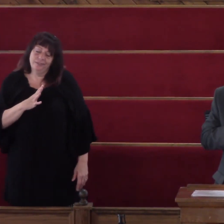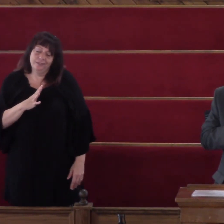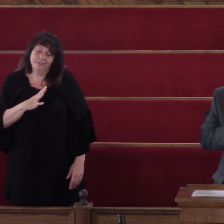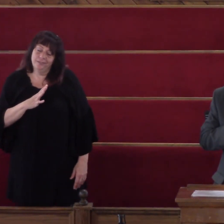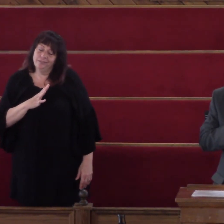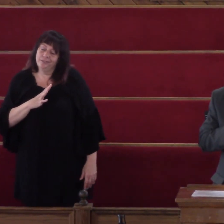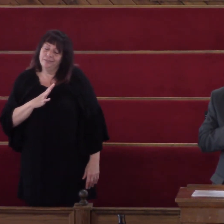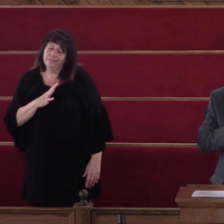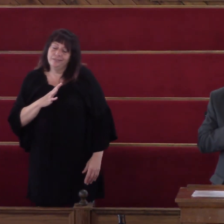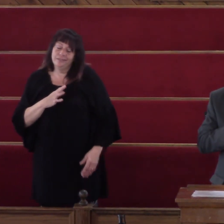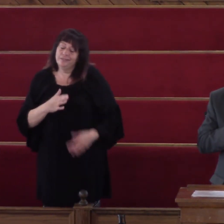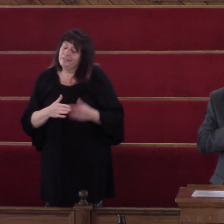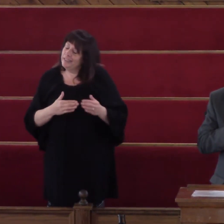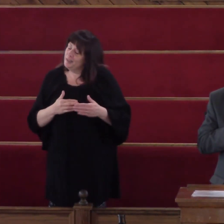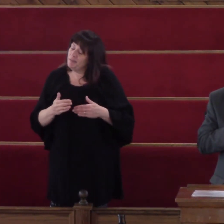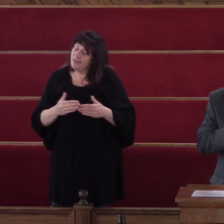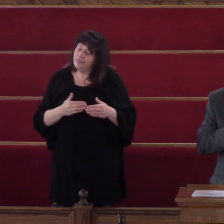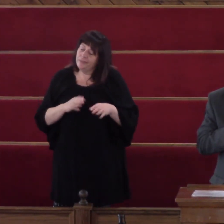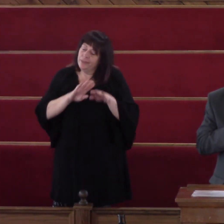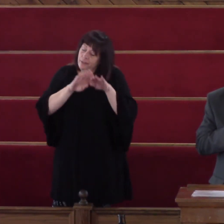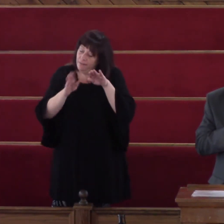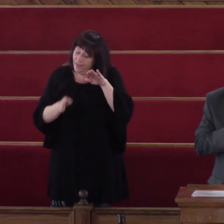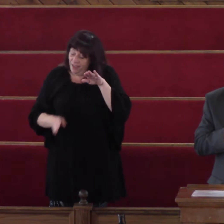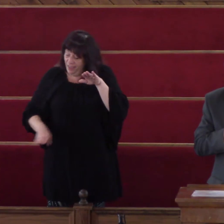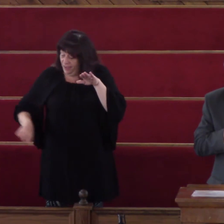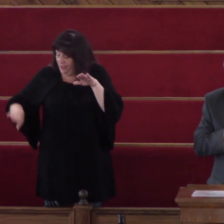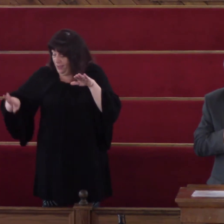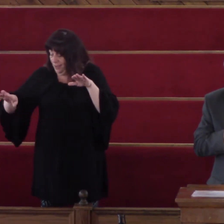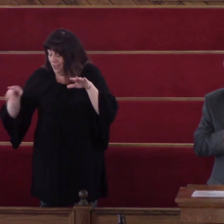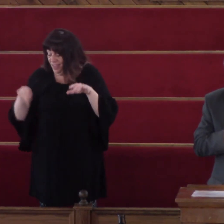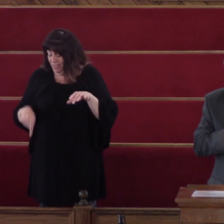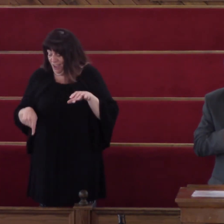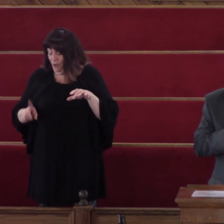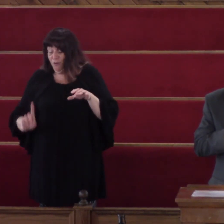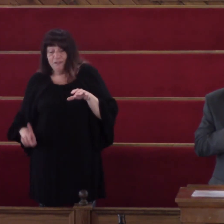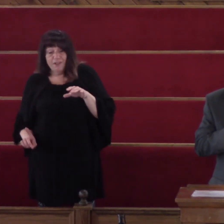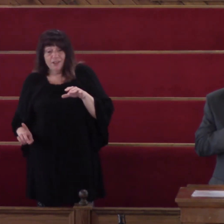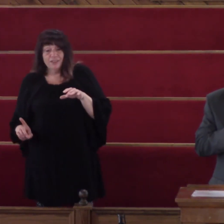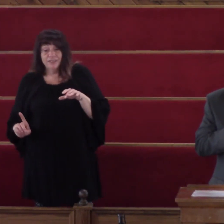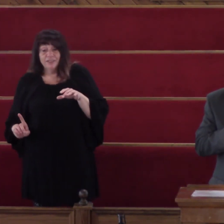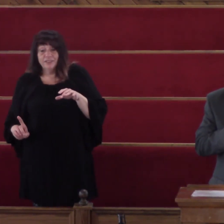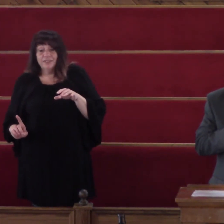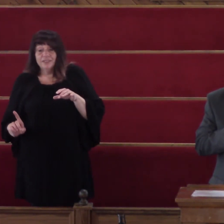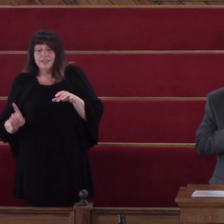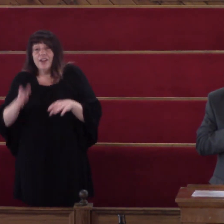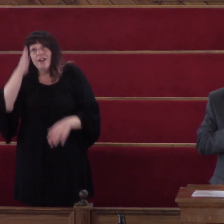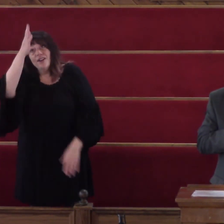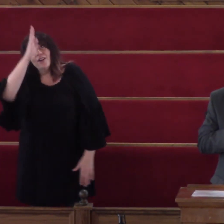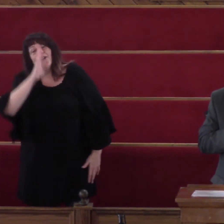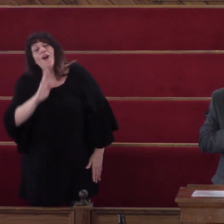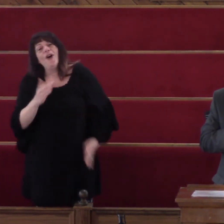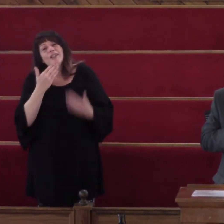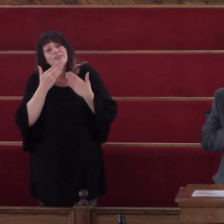Even in the valley God is good